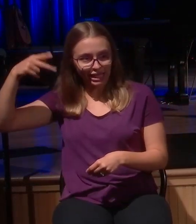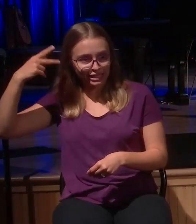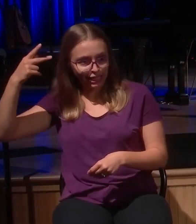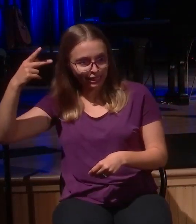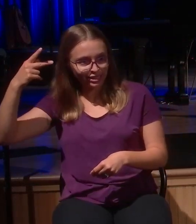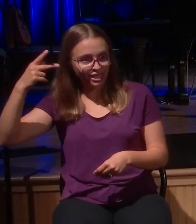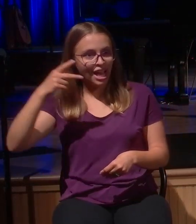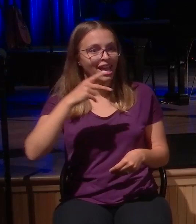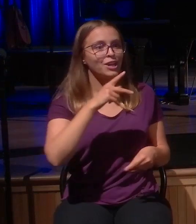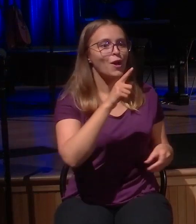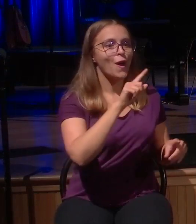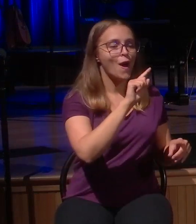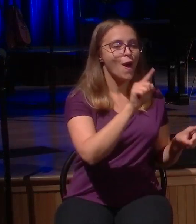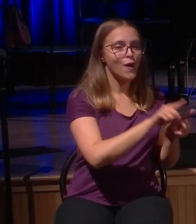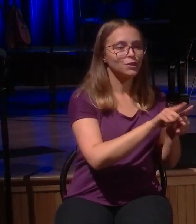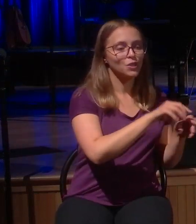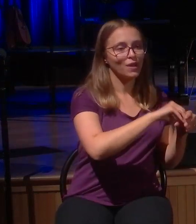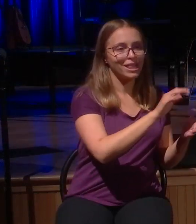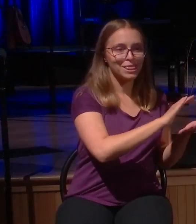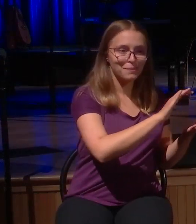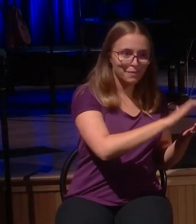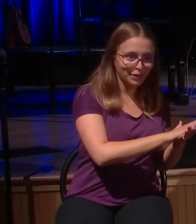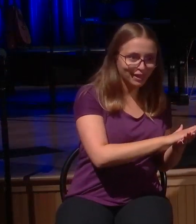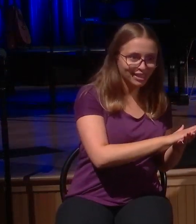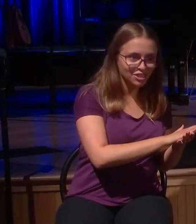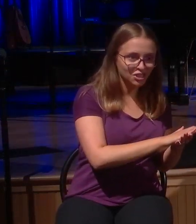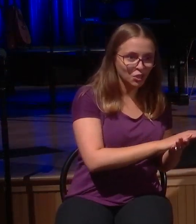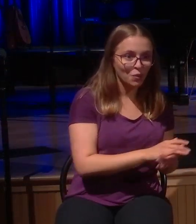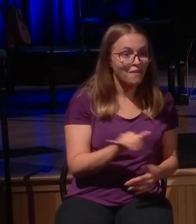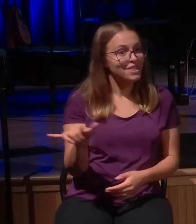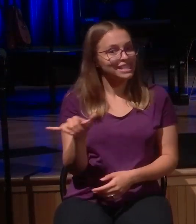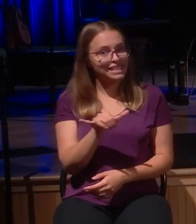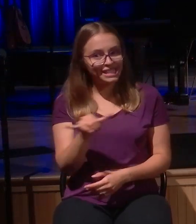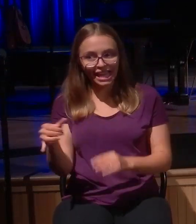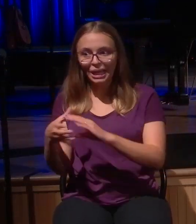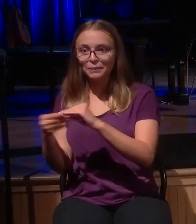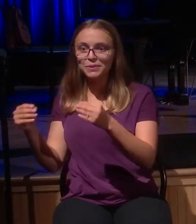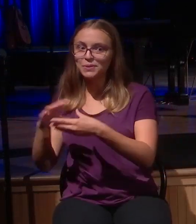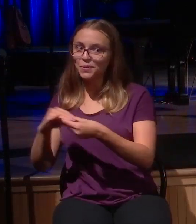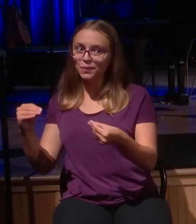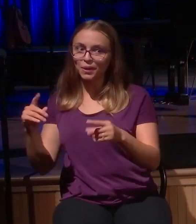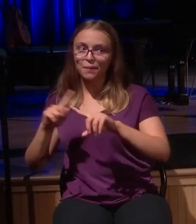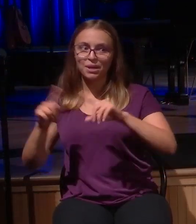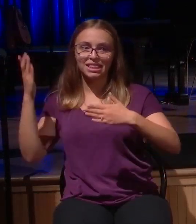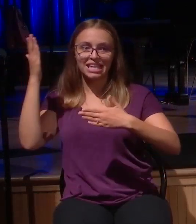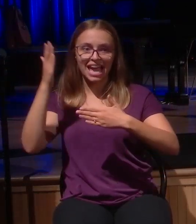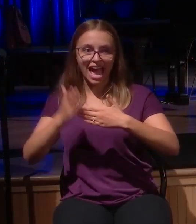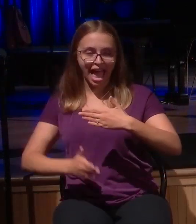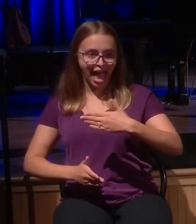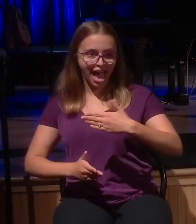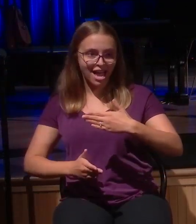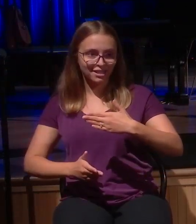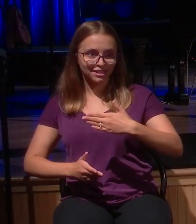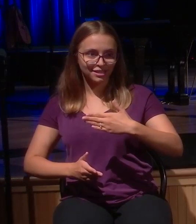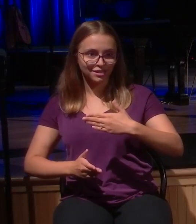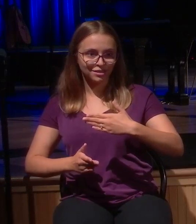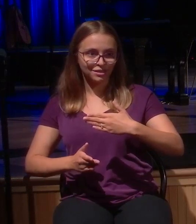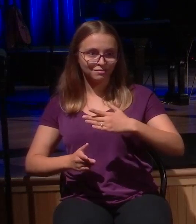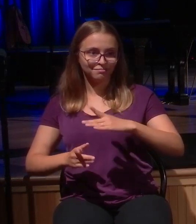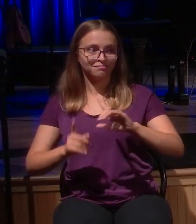same event when we interpret it different ways to which he will say, Craig, this may surprise you, but sometimes I think differently than you. But